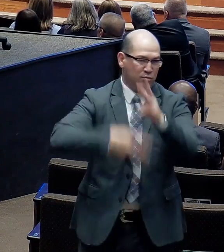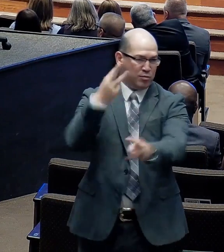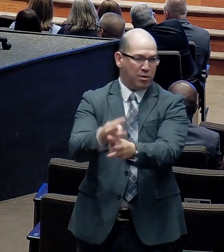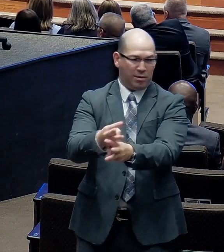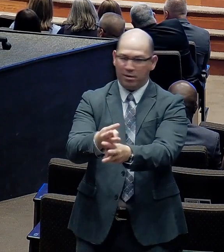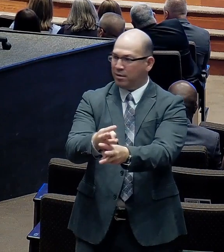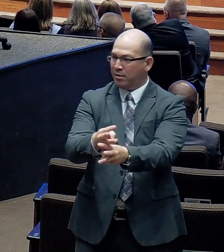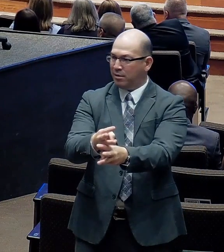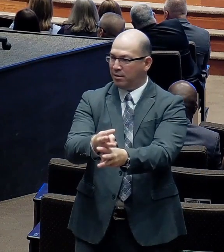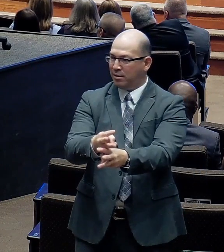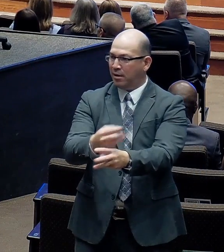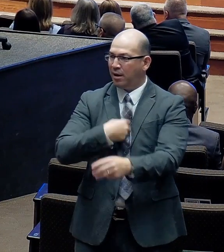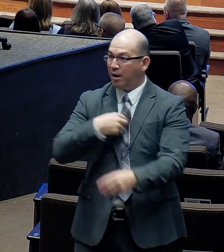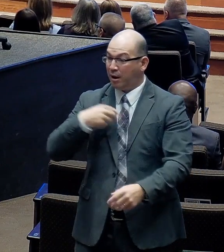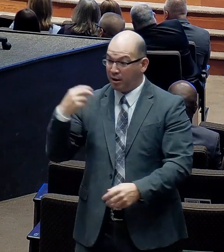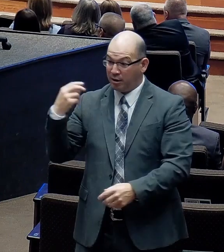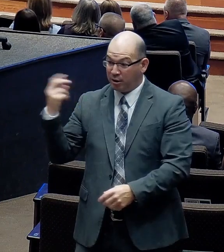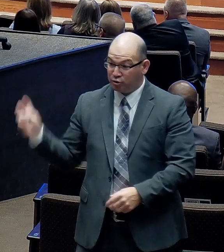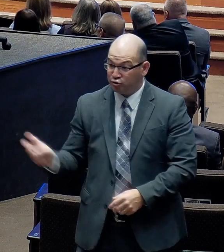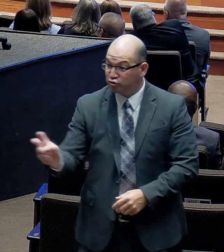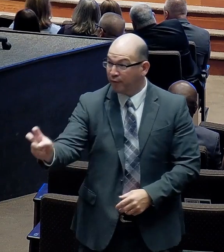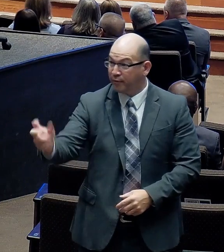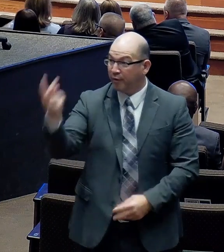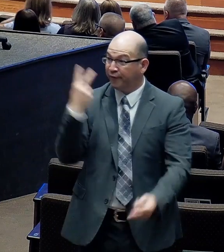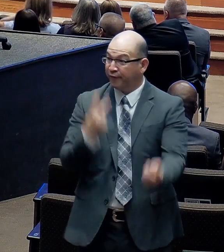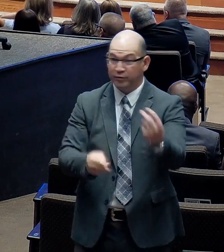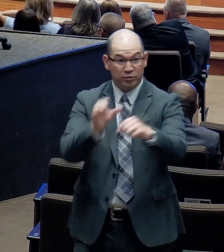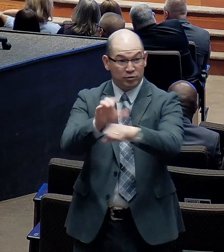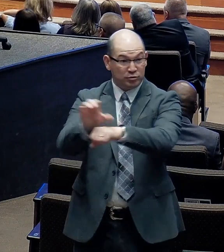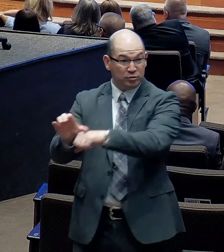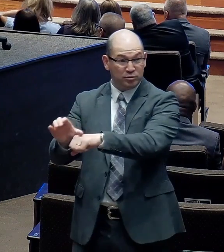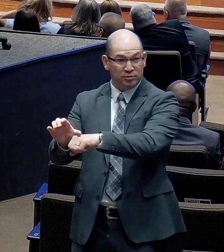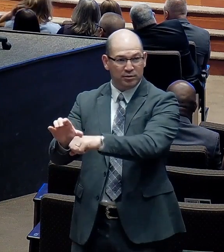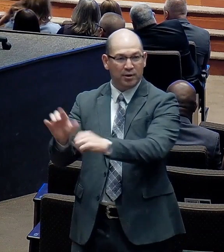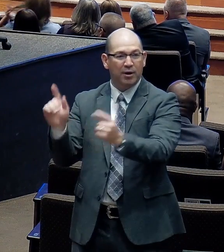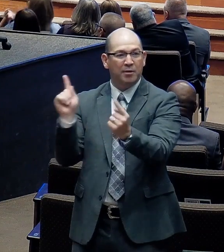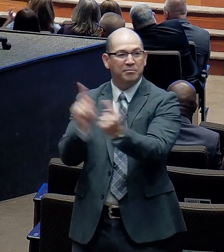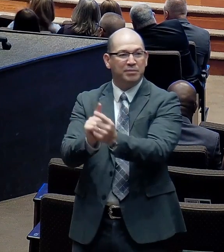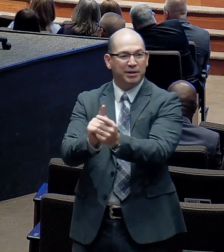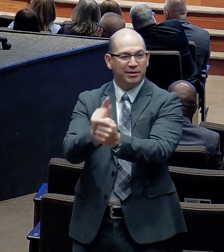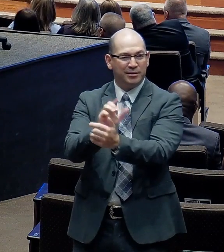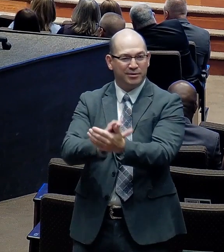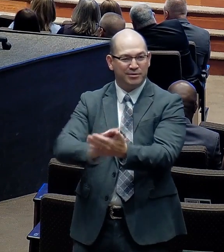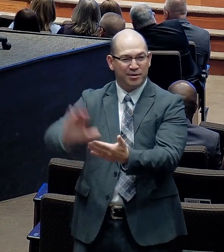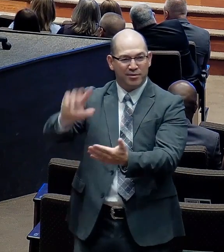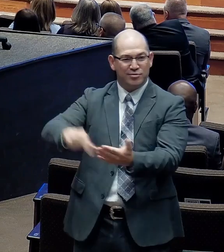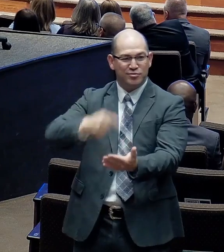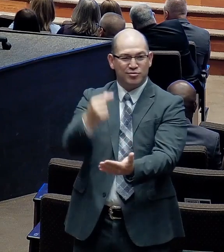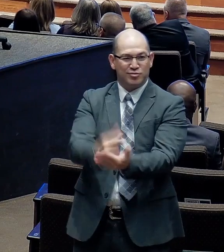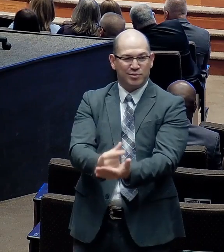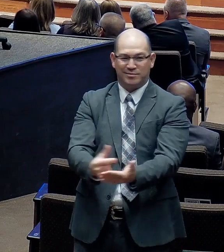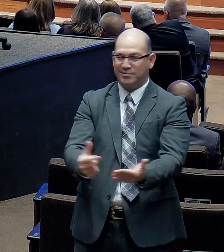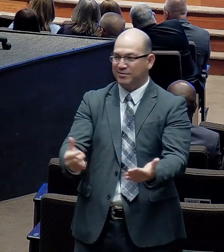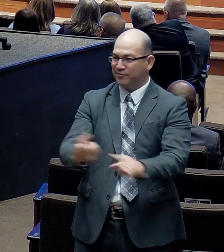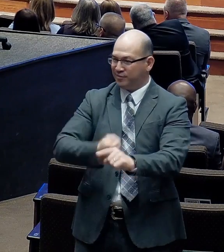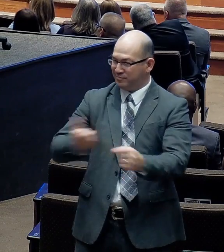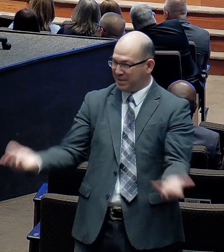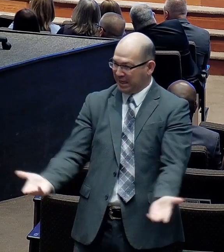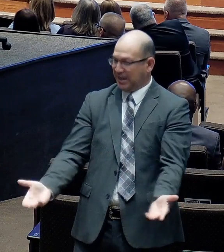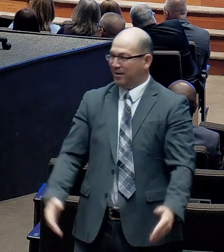To a church. Anywhere in America. That I do not meet. Some staff member. Or some pastor. That was trained.